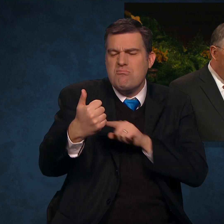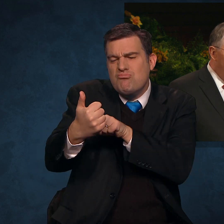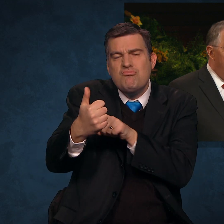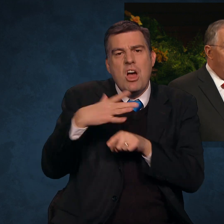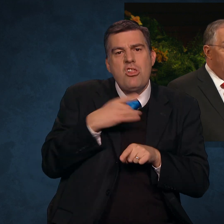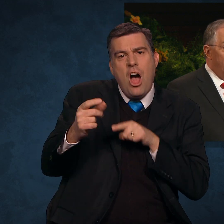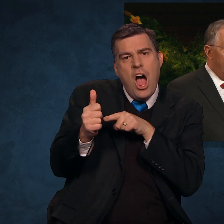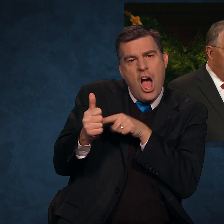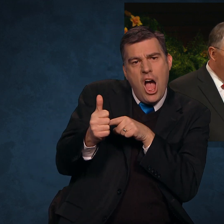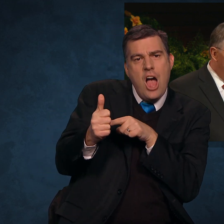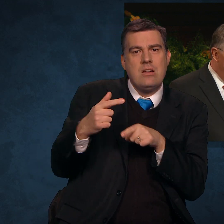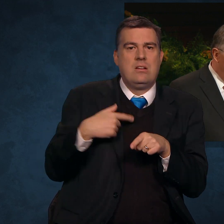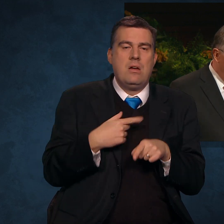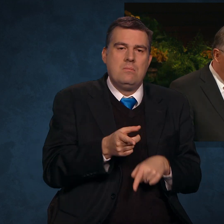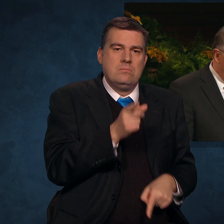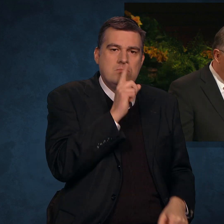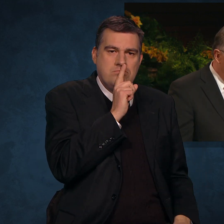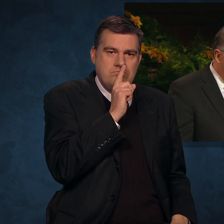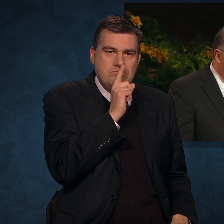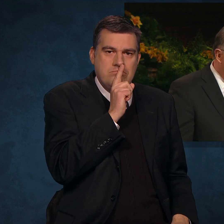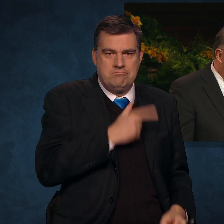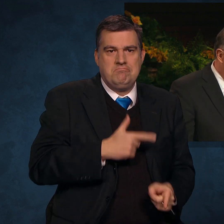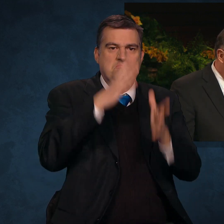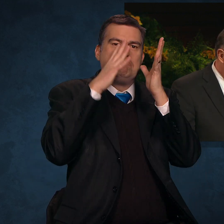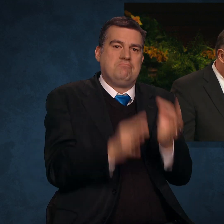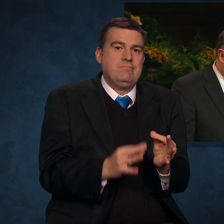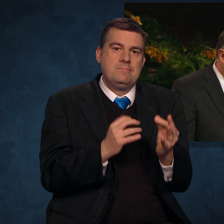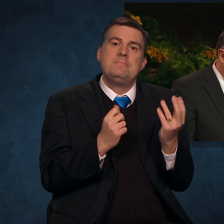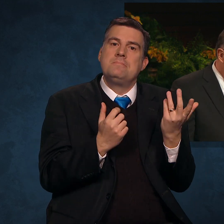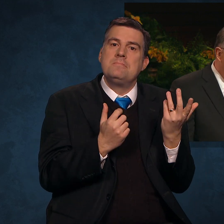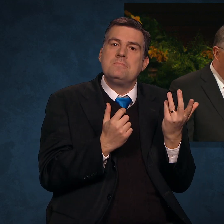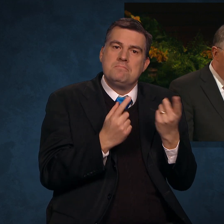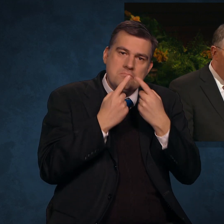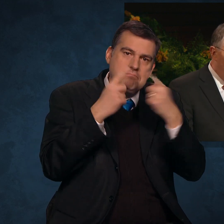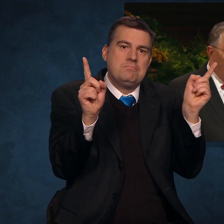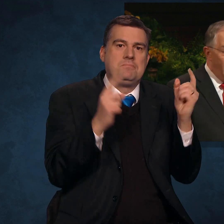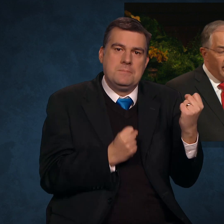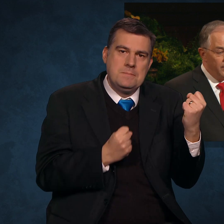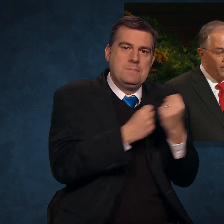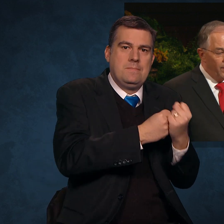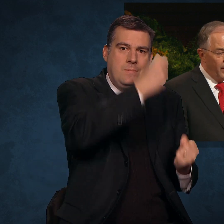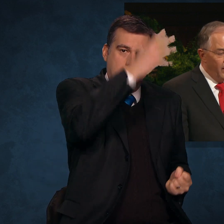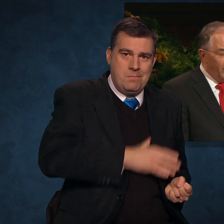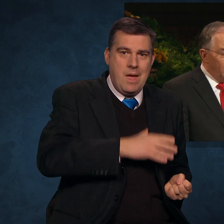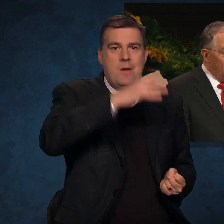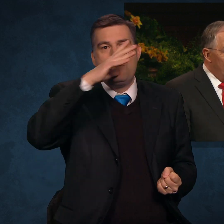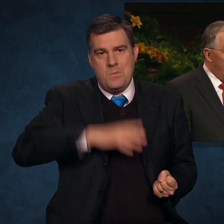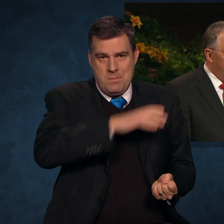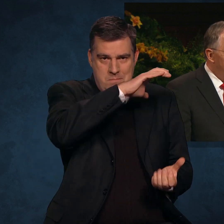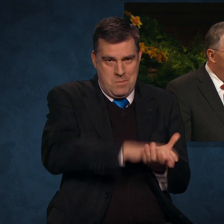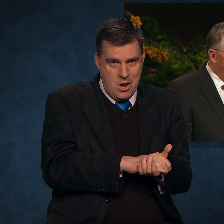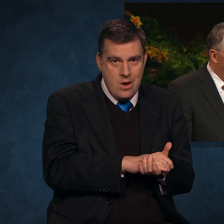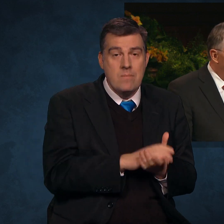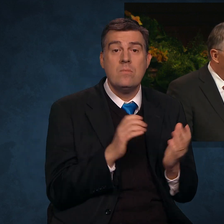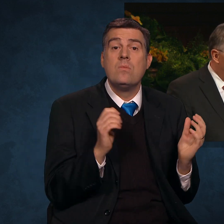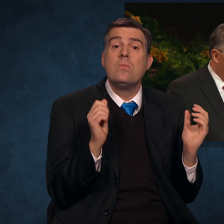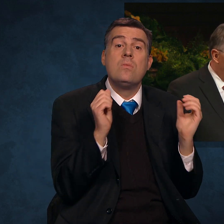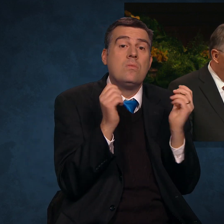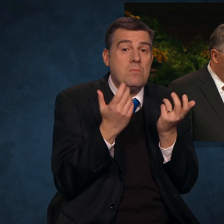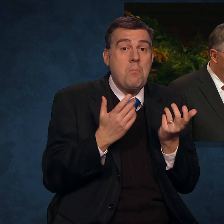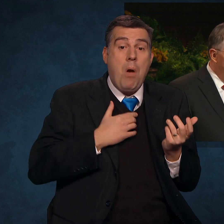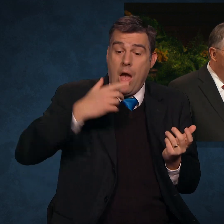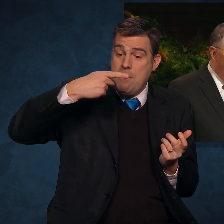I decided to declare my belief in traditional marriage in a thoughtful way. With my profile